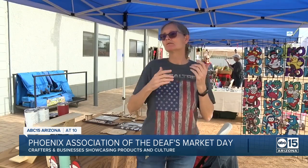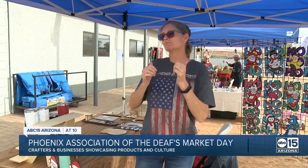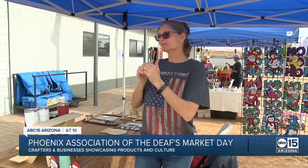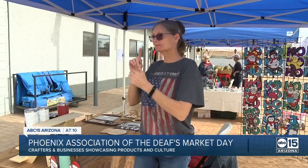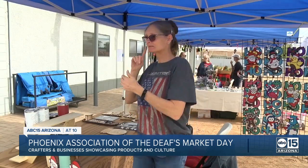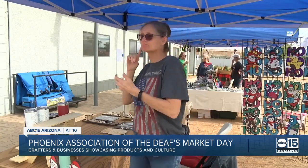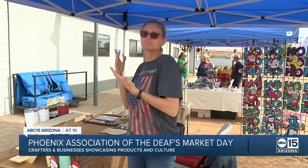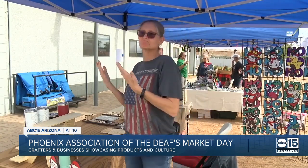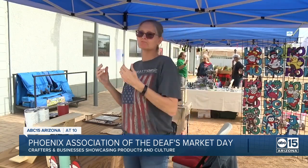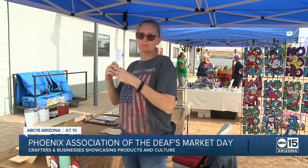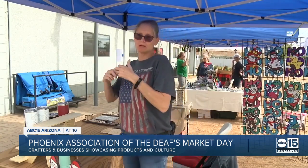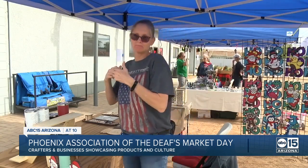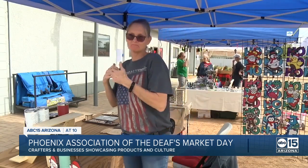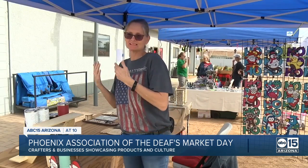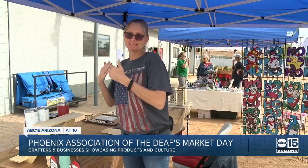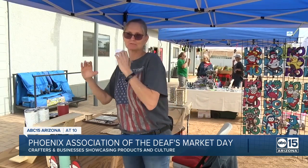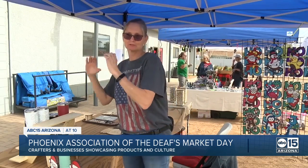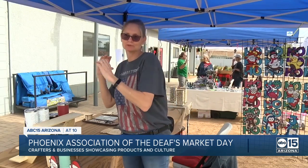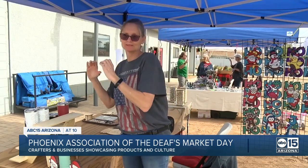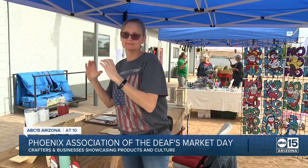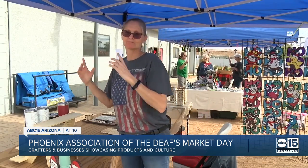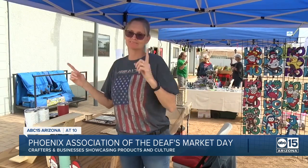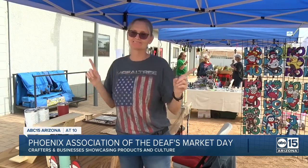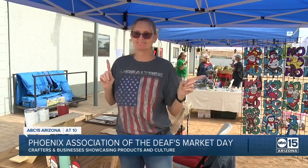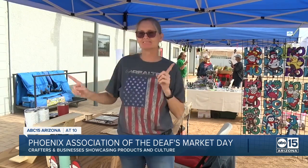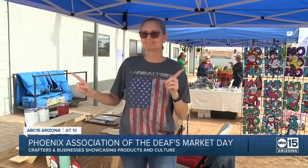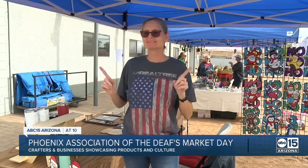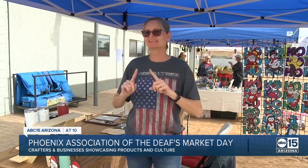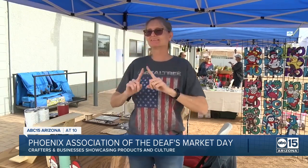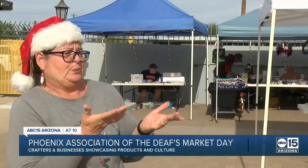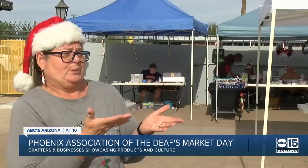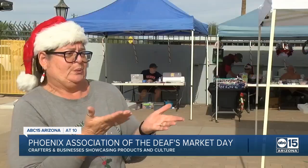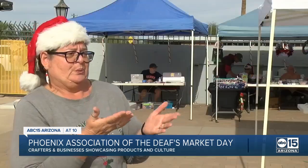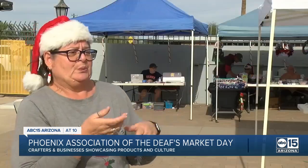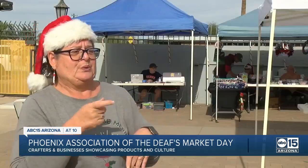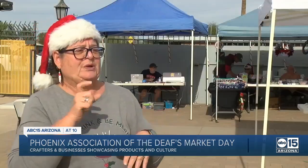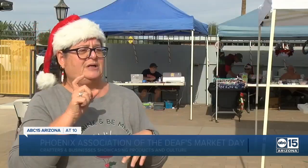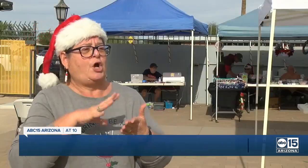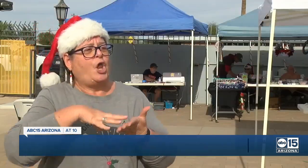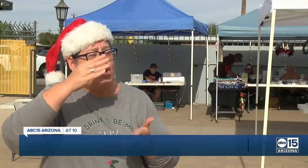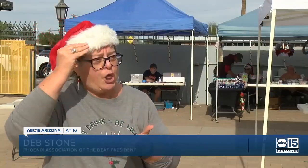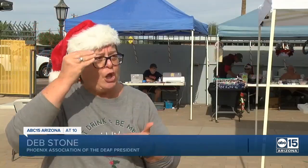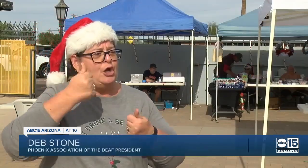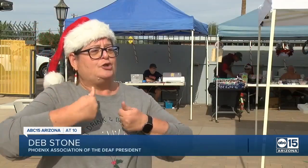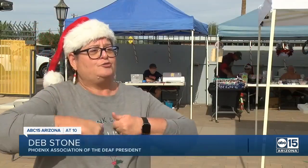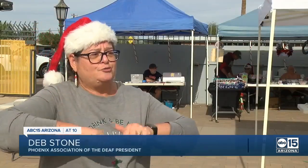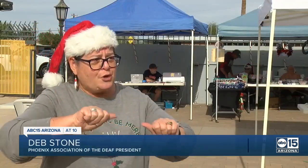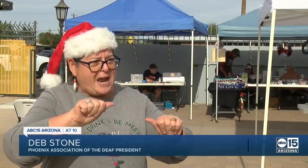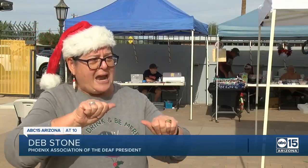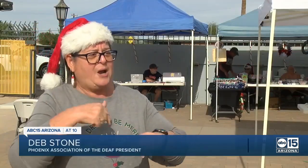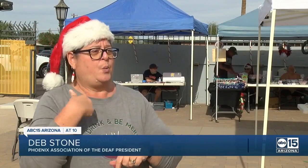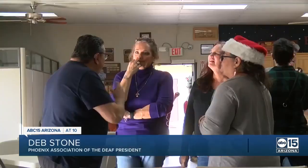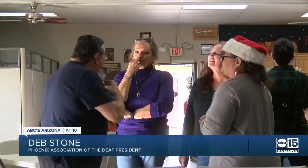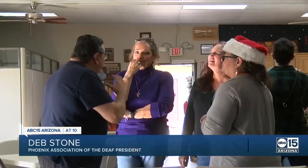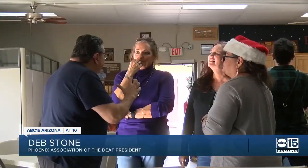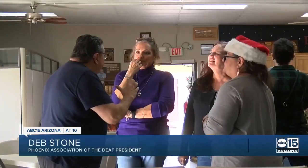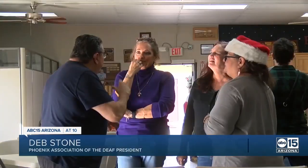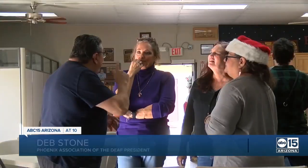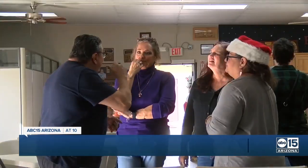with them sometimes because, you know, we don't speak the same language. A lot of hearing people are nervous to communicate with us. We encourage them